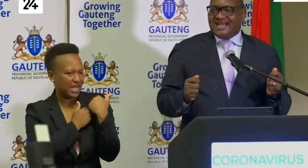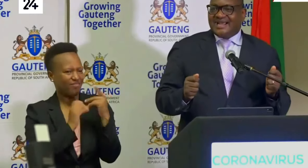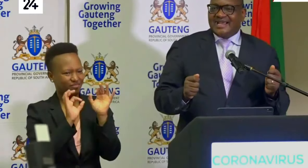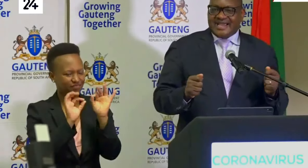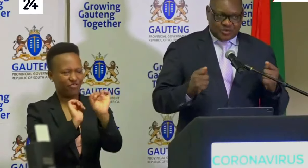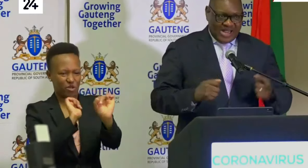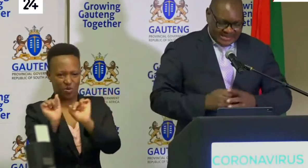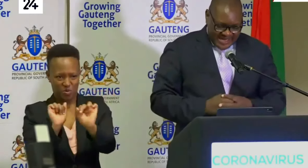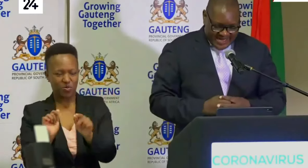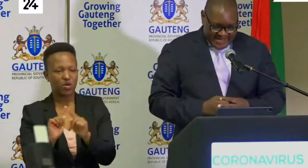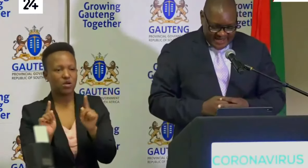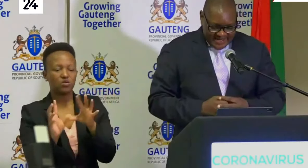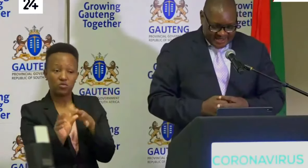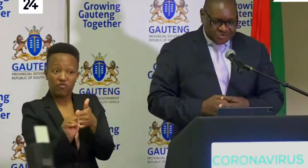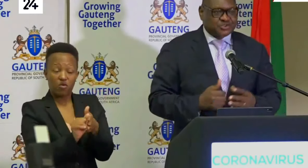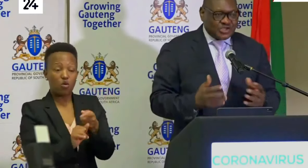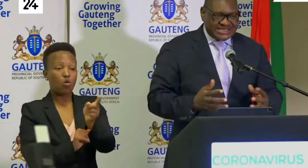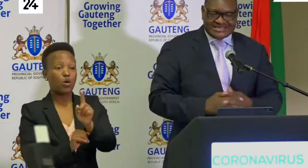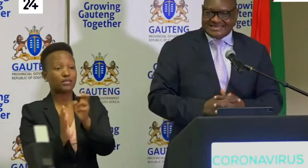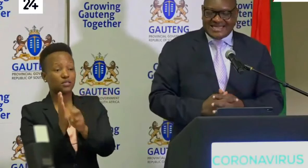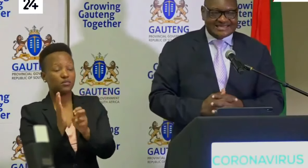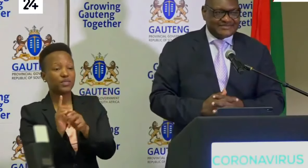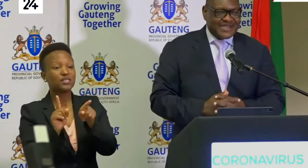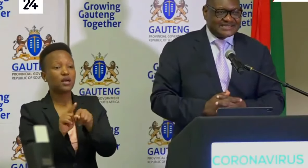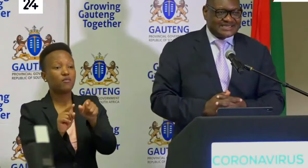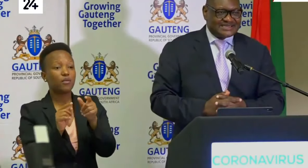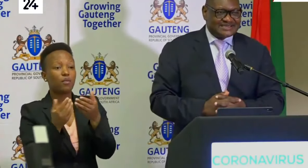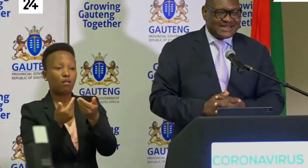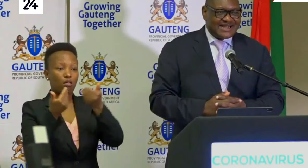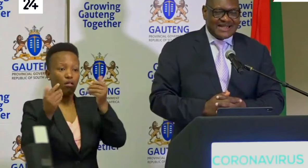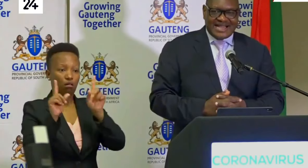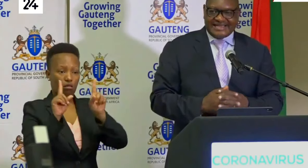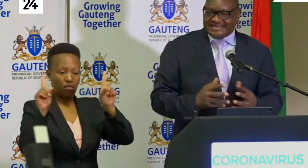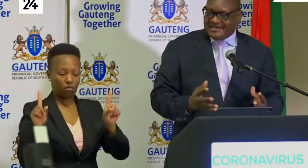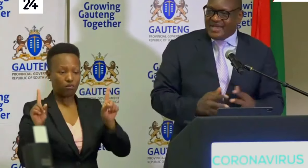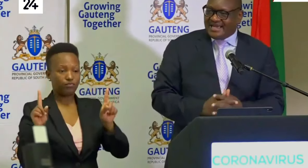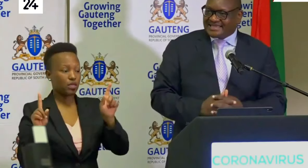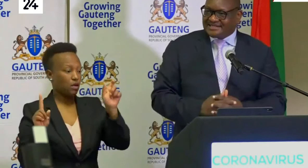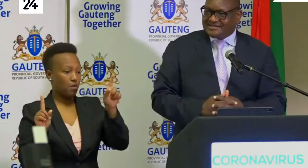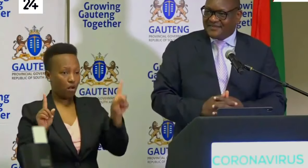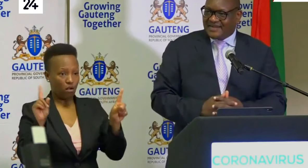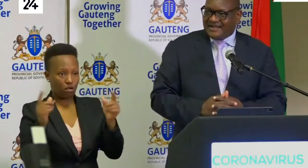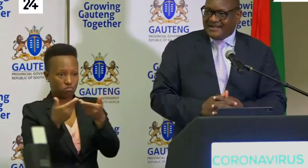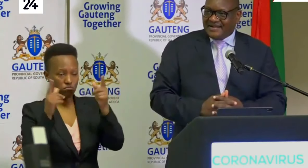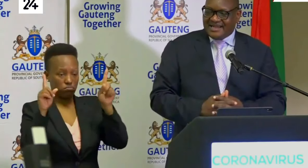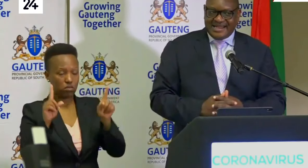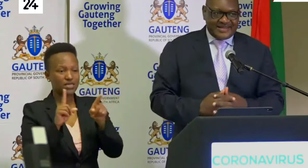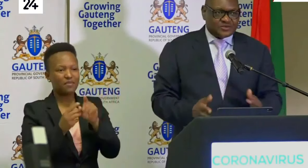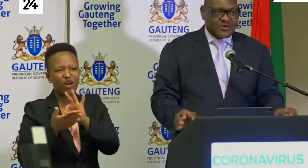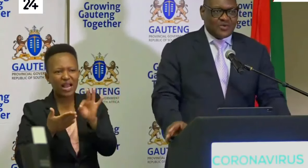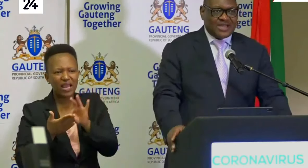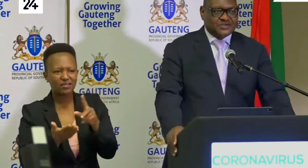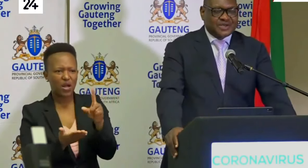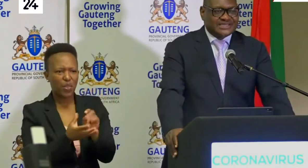to adhere to social distancing measures, hygiene measures and